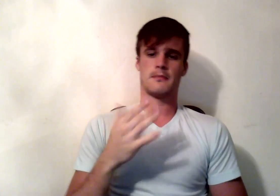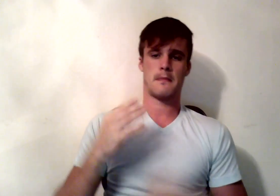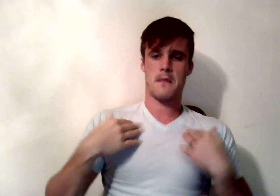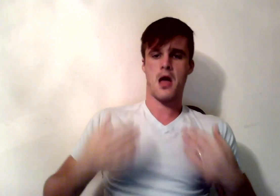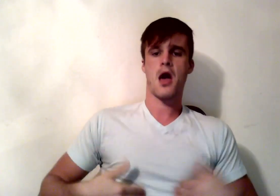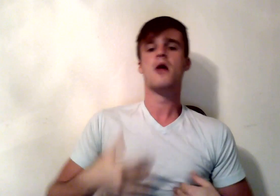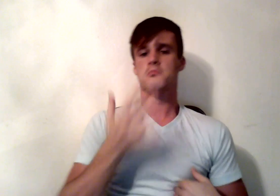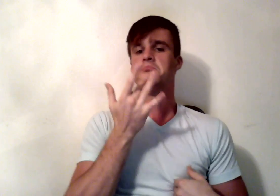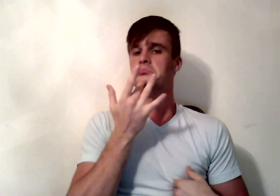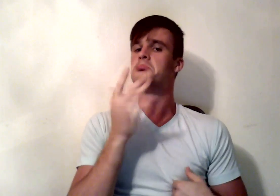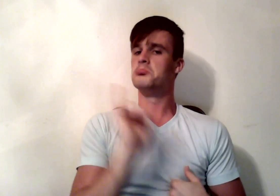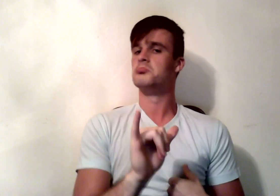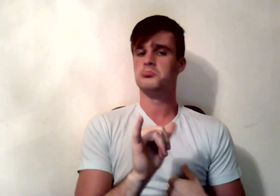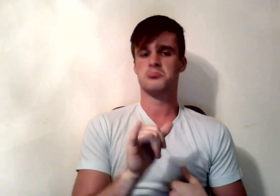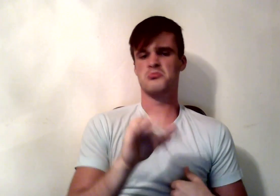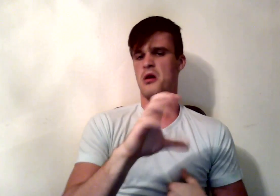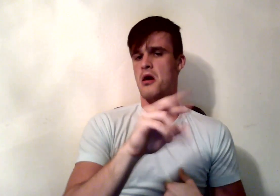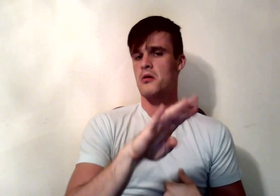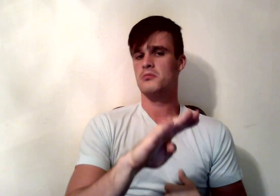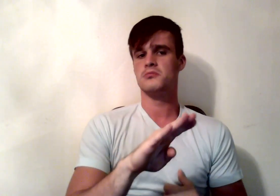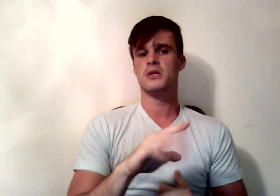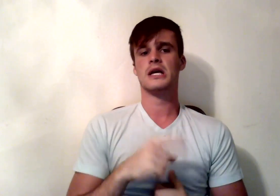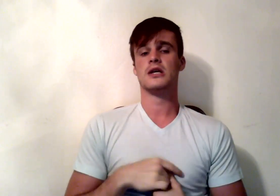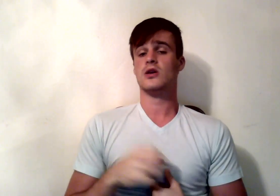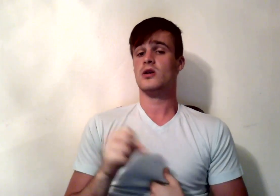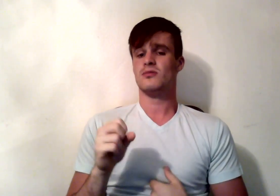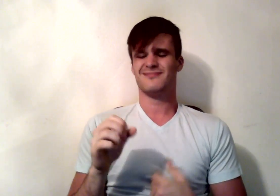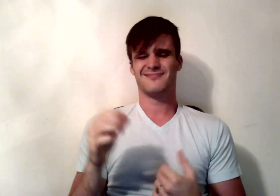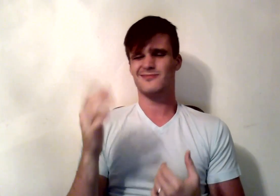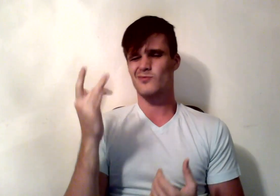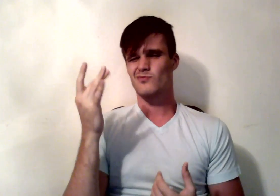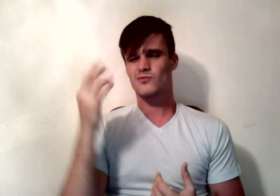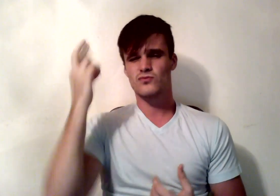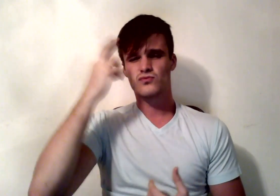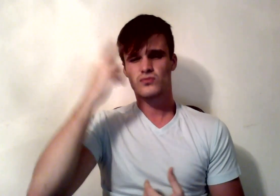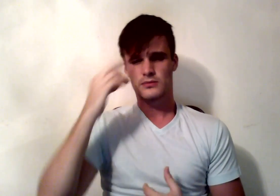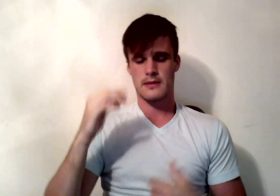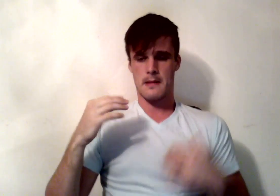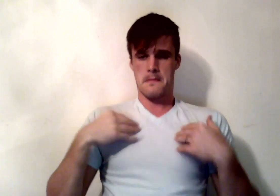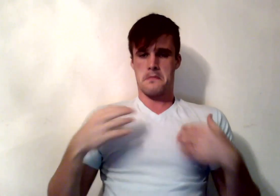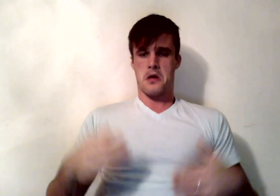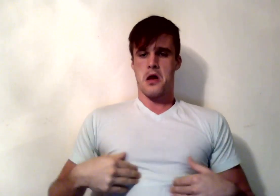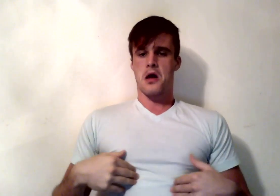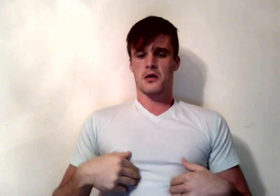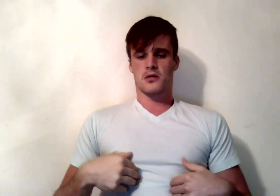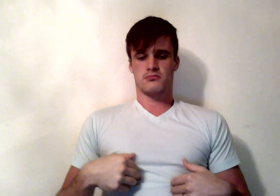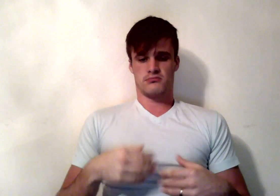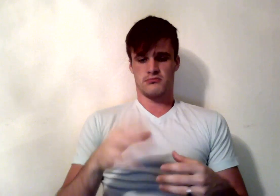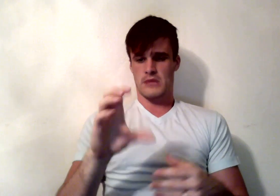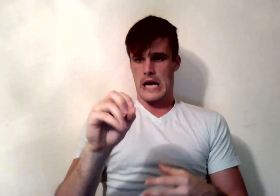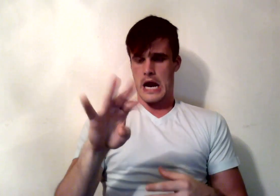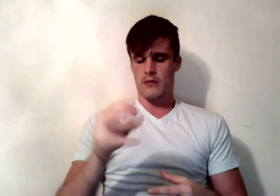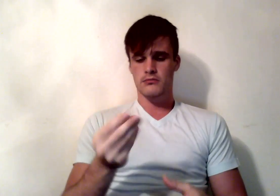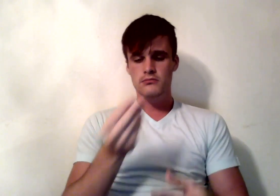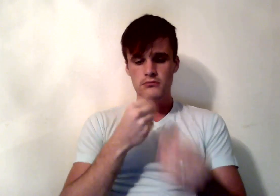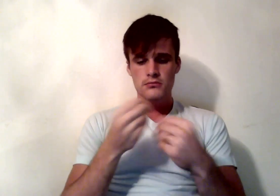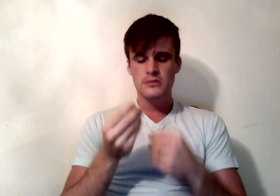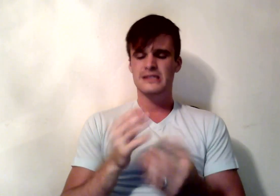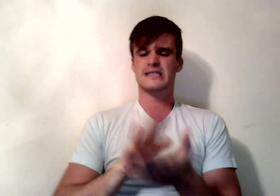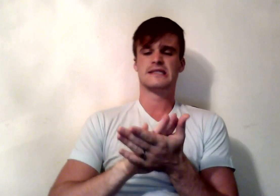fruits, and vegetables, are easily converted to energy in your body. For example, if you're a sprinter in a 100-yard